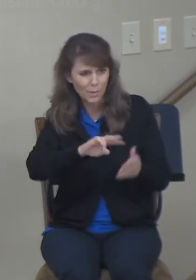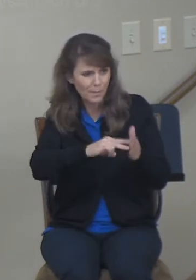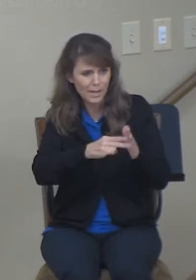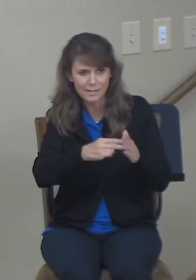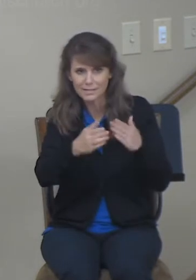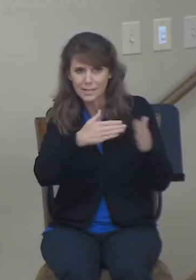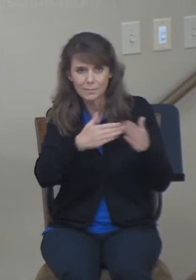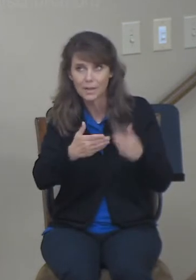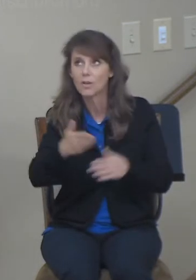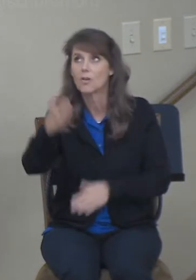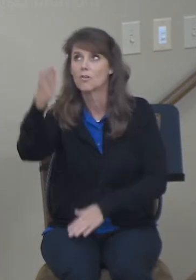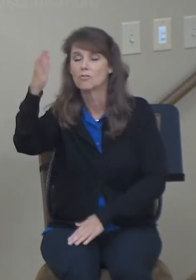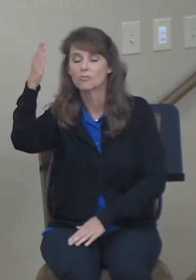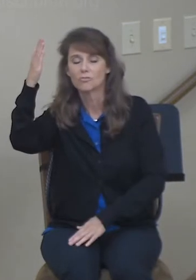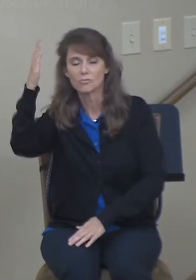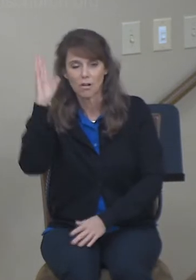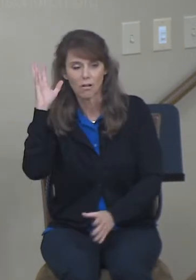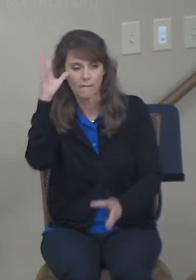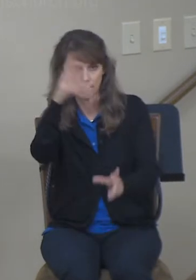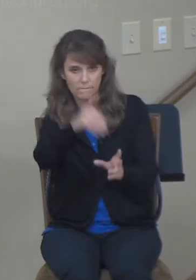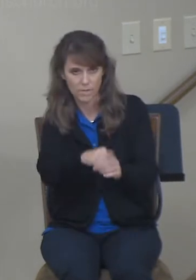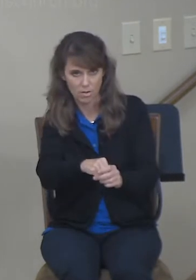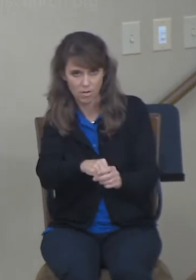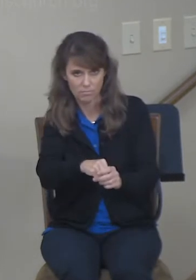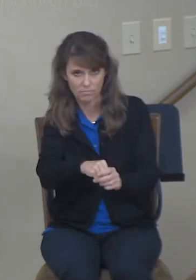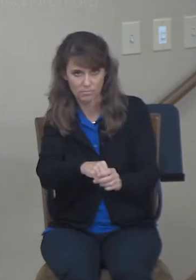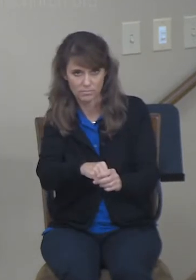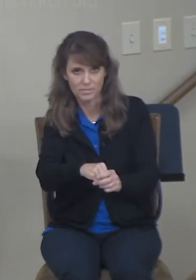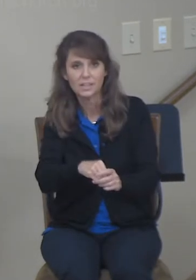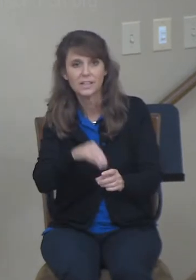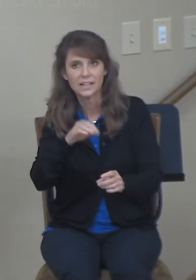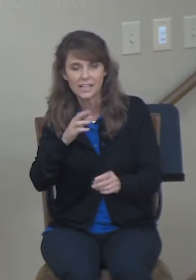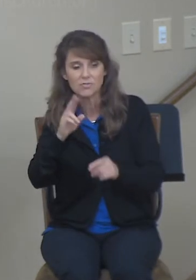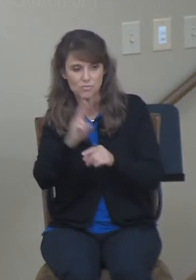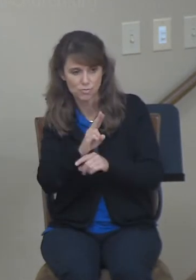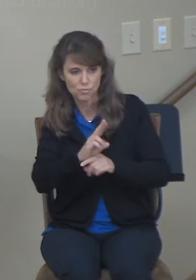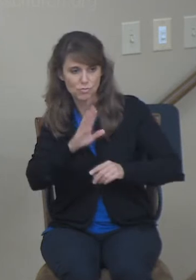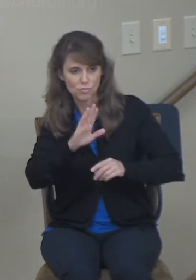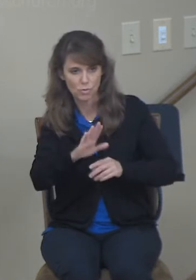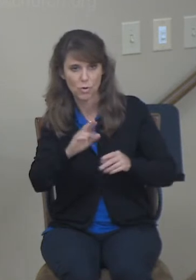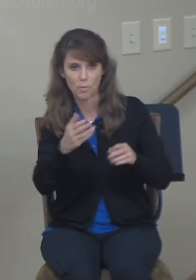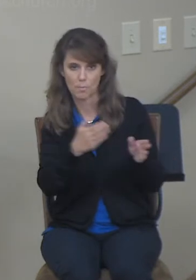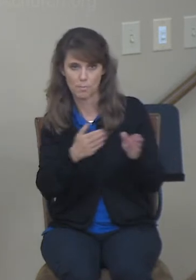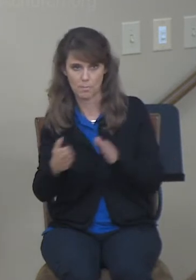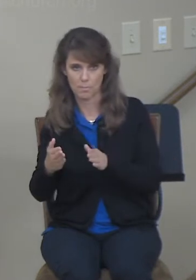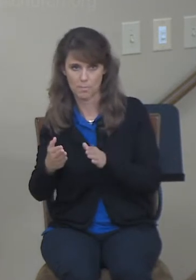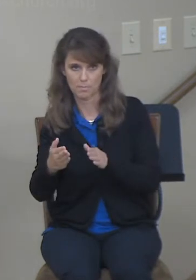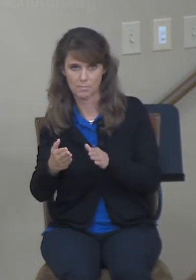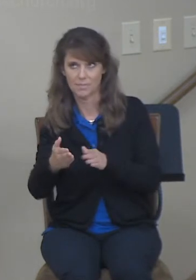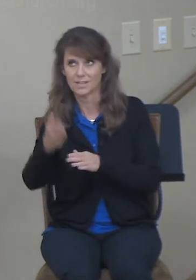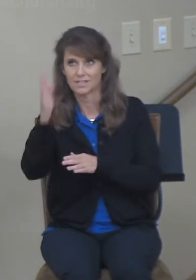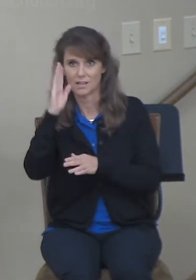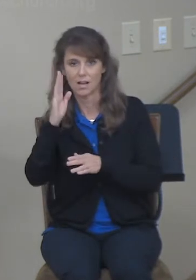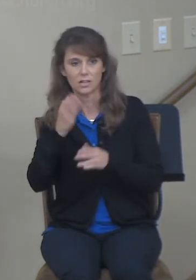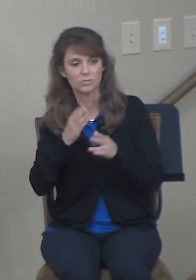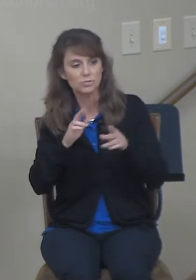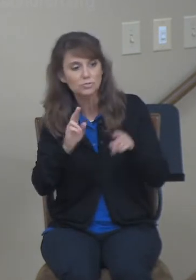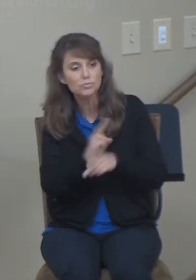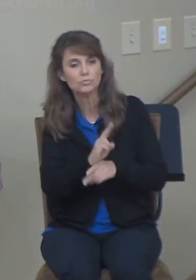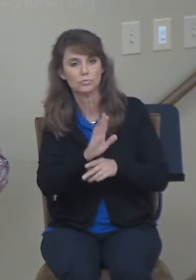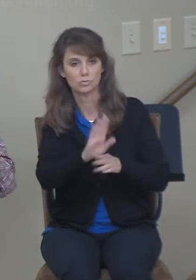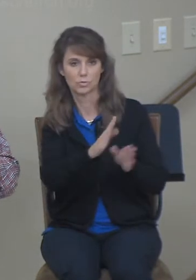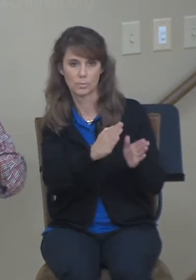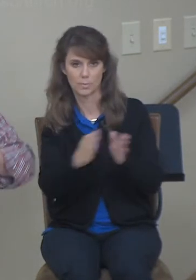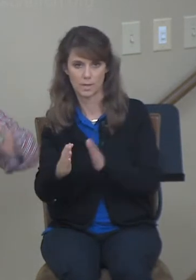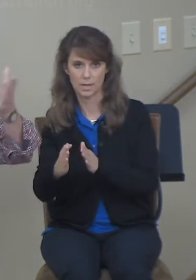ultimately wanted to find a redeemer for Ruth, and that redeemer was Boaz. And God, through his providence, made those things happen. So,